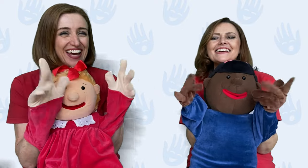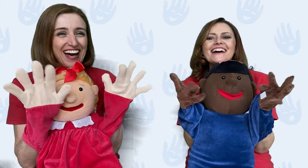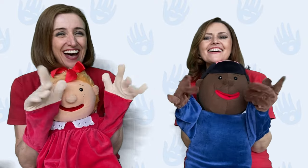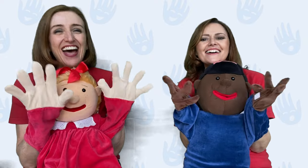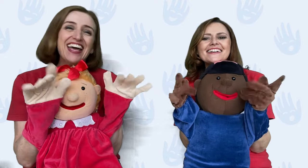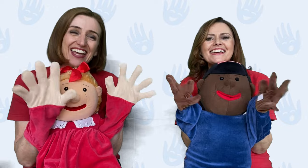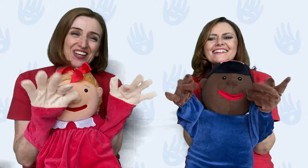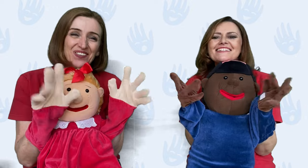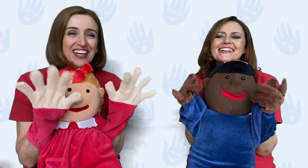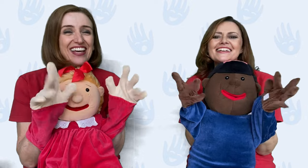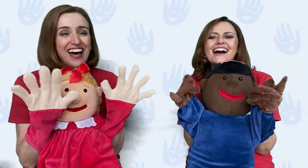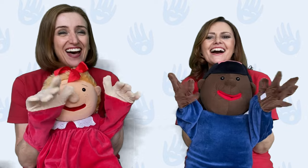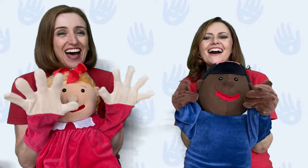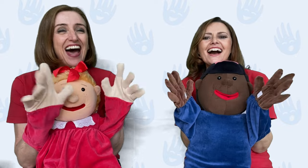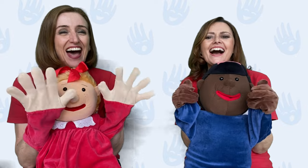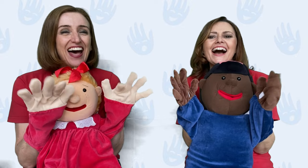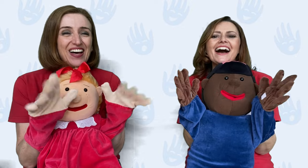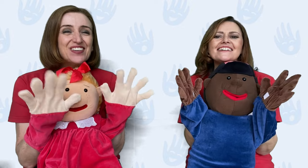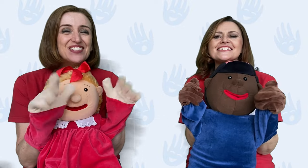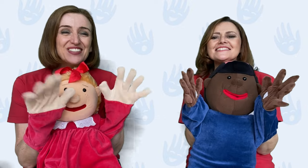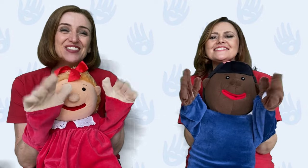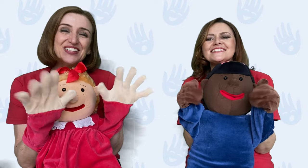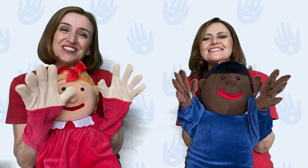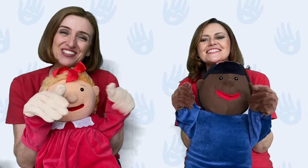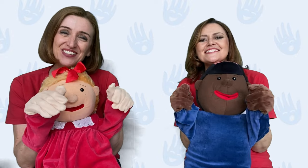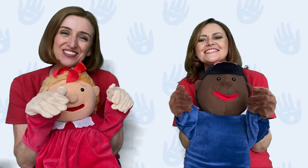are, here we are, how do you do?